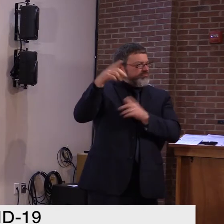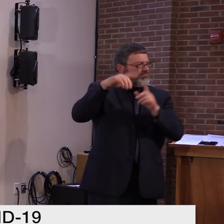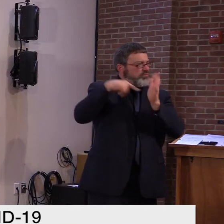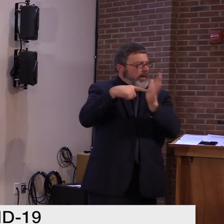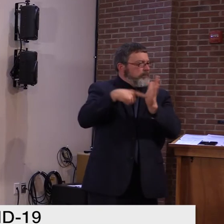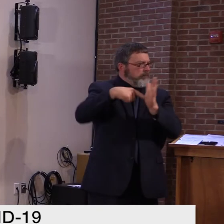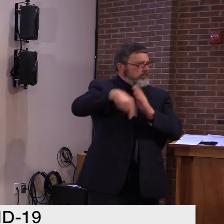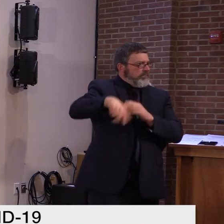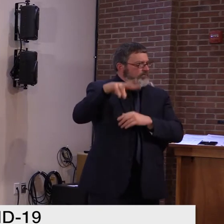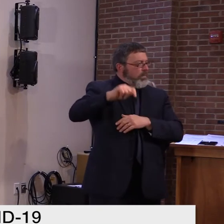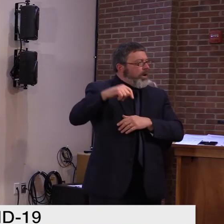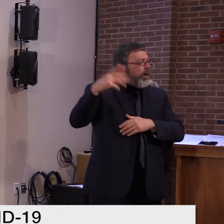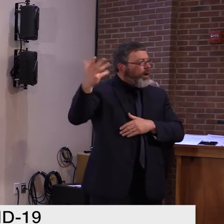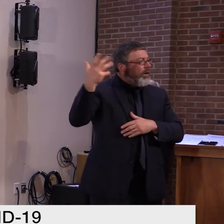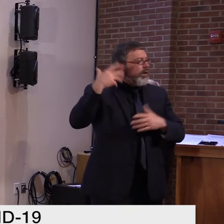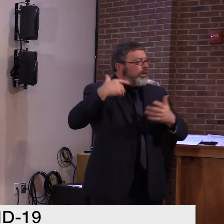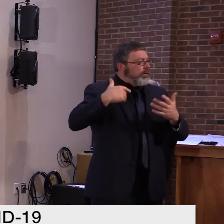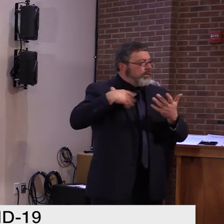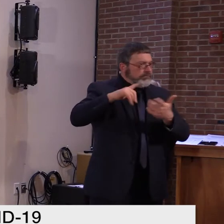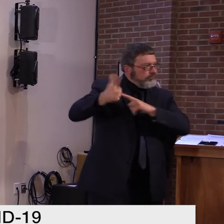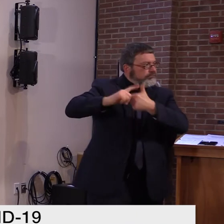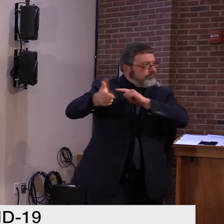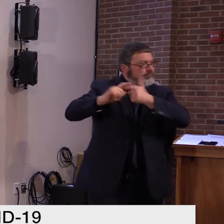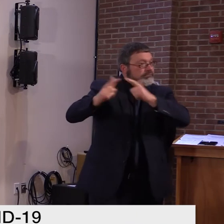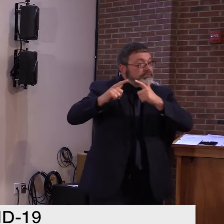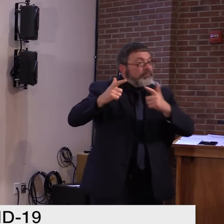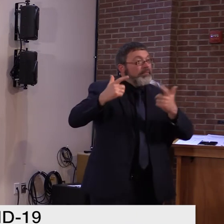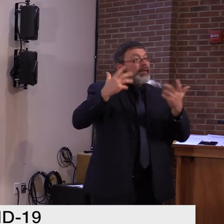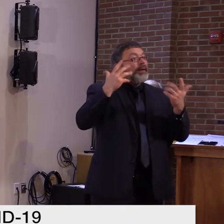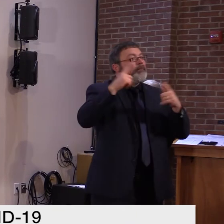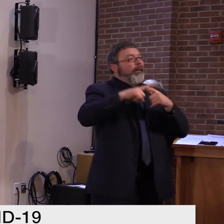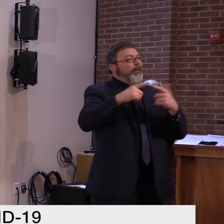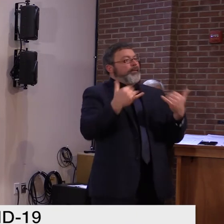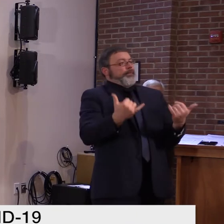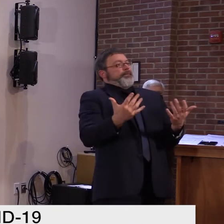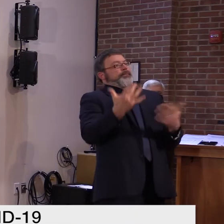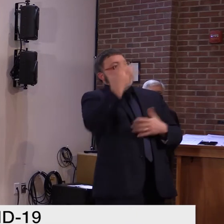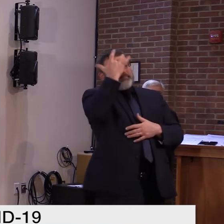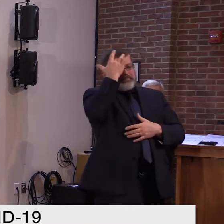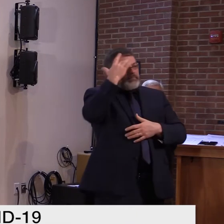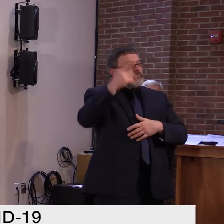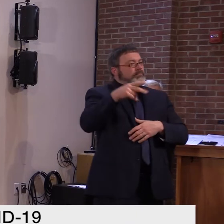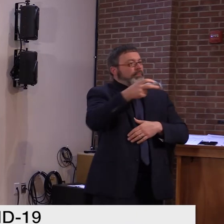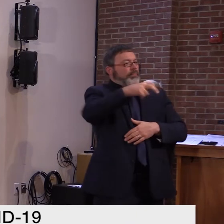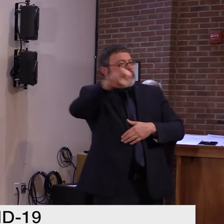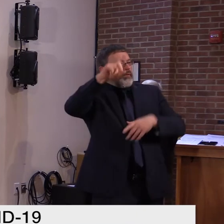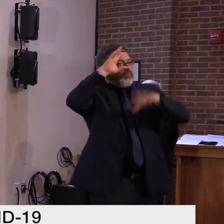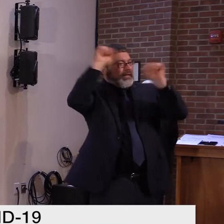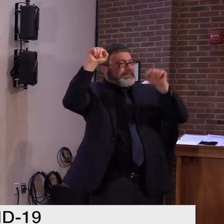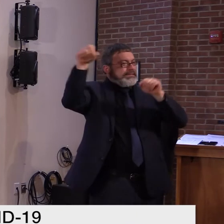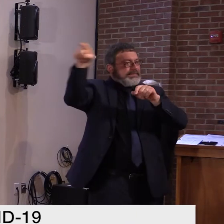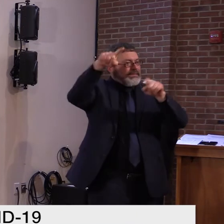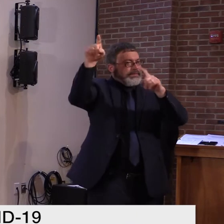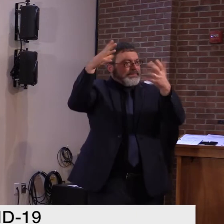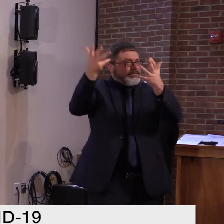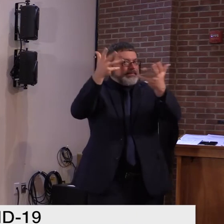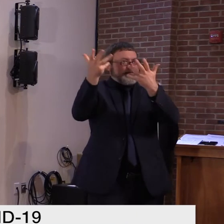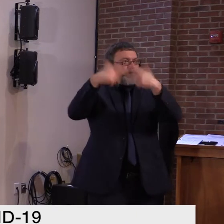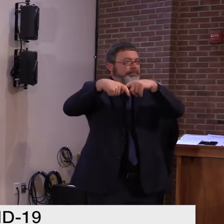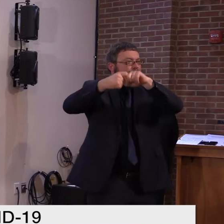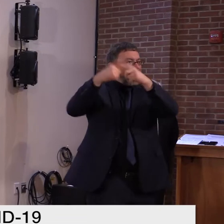duck session. And then I guess just a question for Dr. Levine dealing with college students returning.